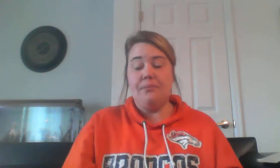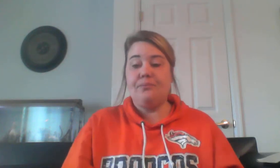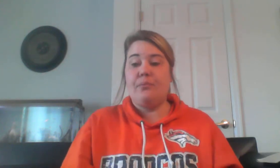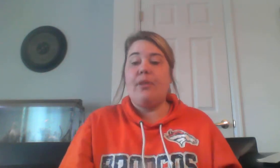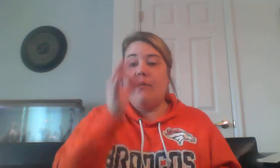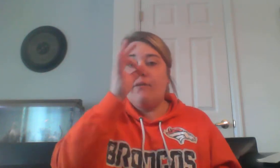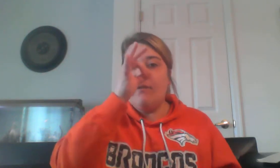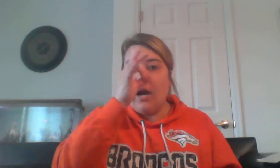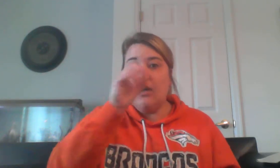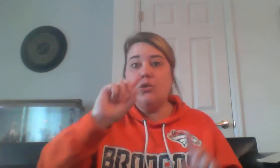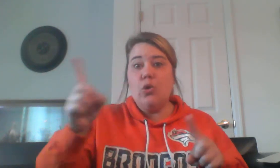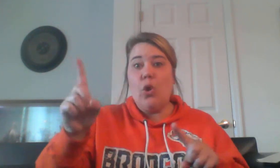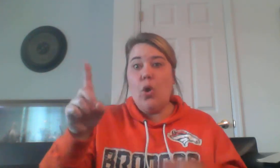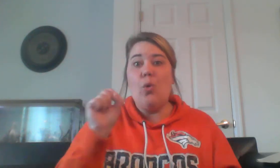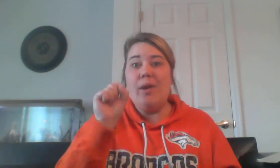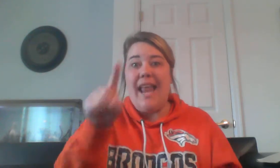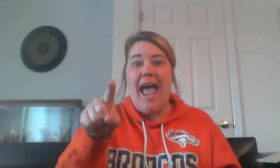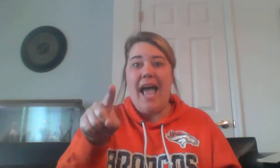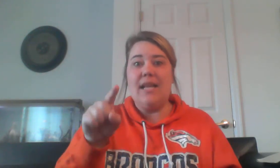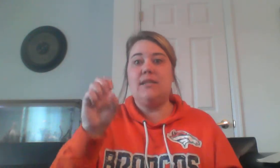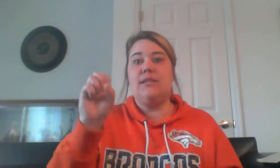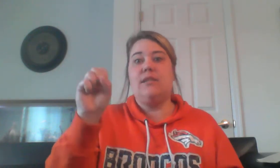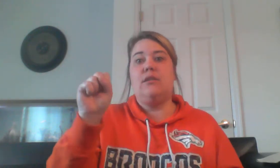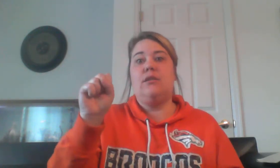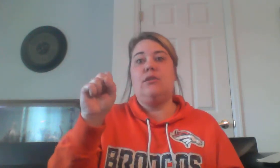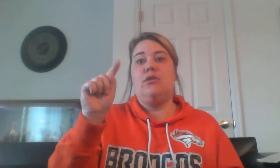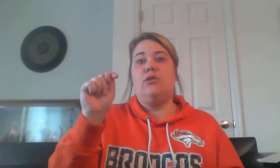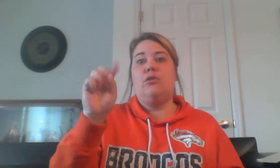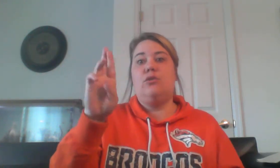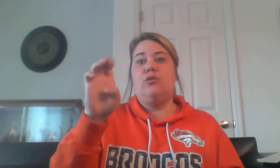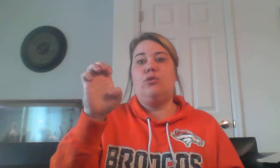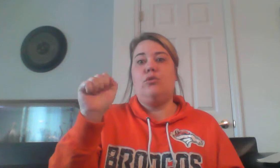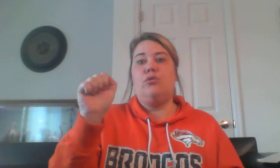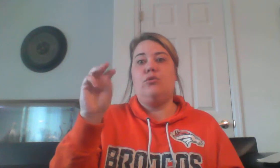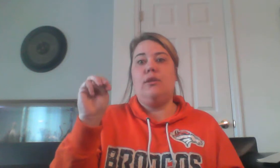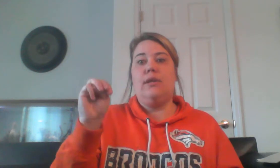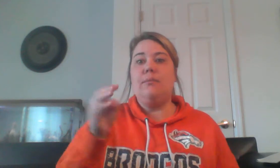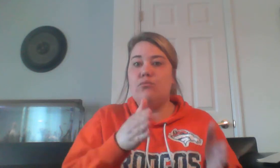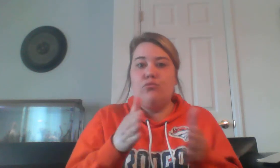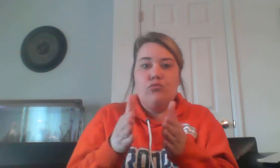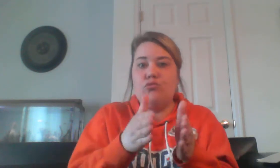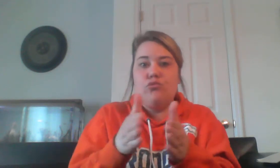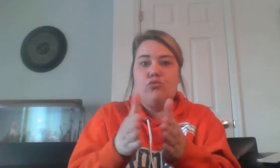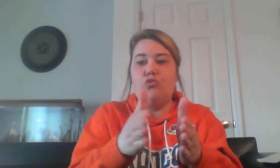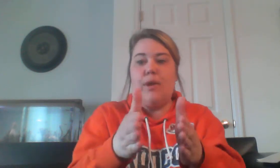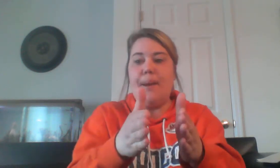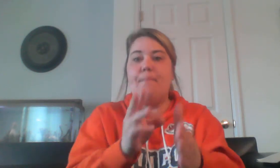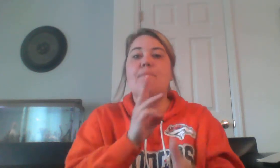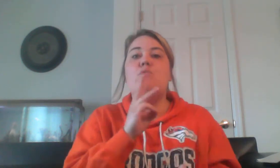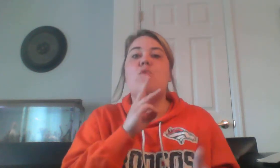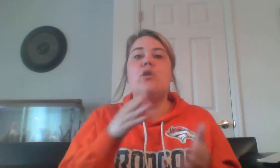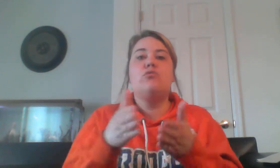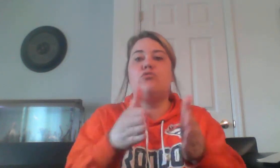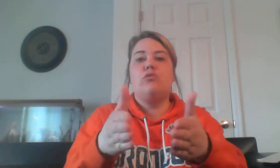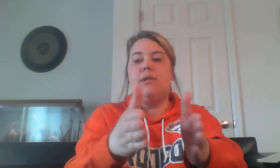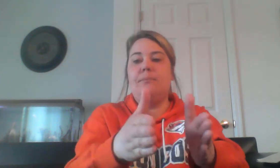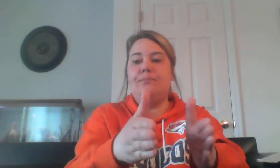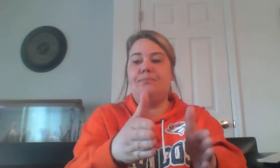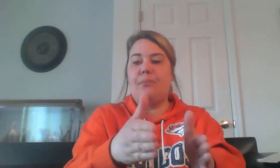day, then they can expect to continually have that reparative layer of protection against sensitivity. I think it gets right at the